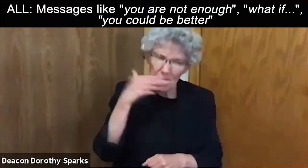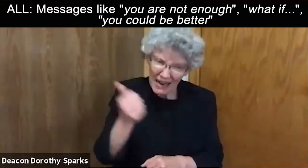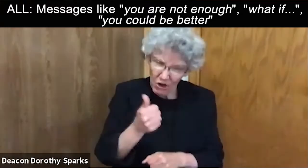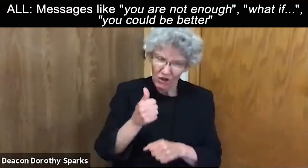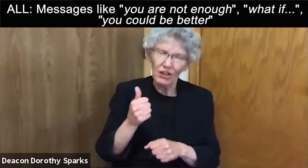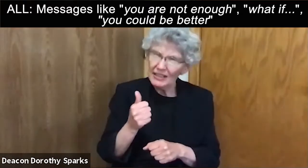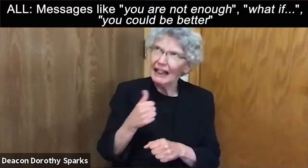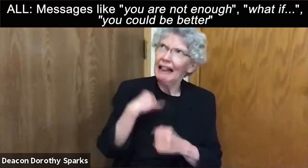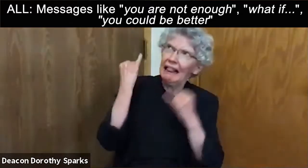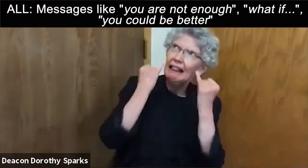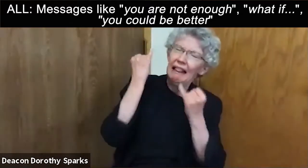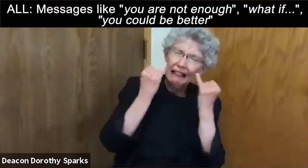and you could be better.